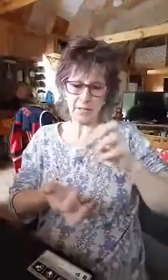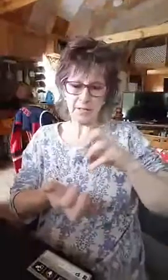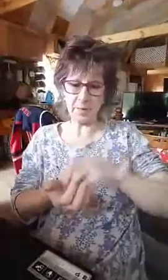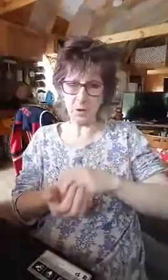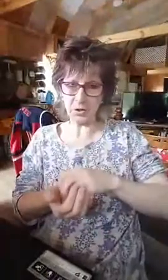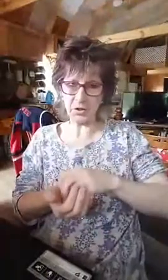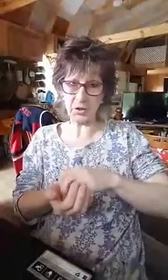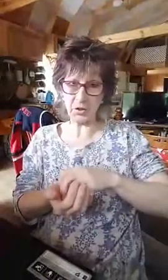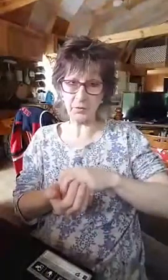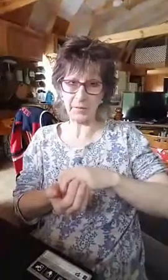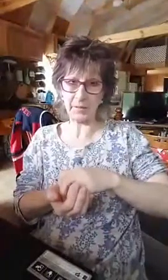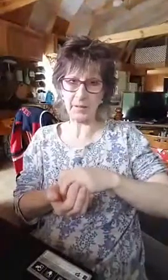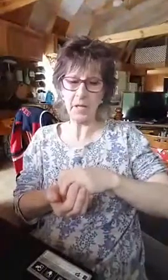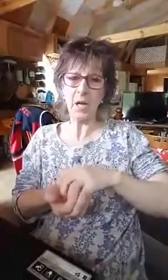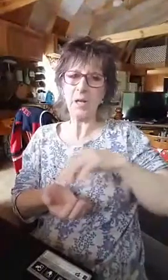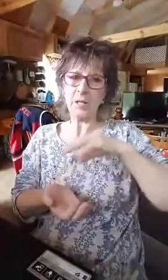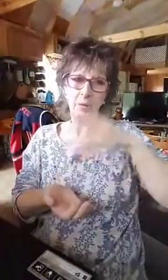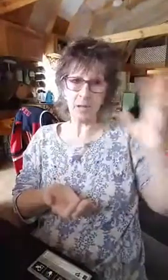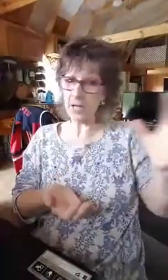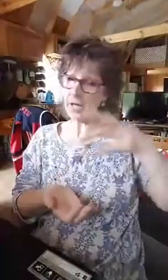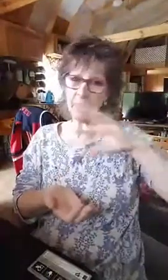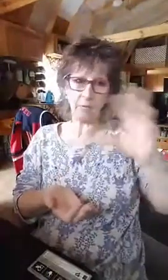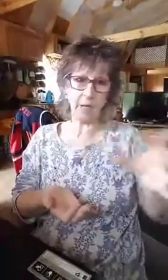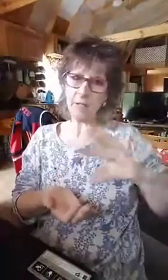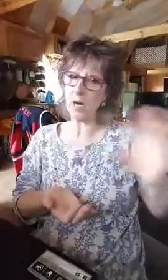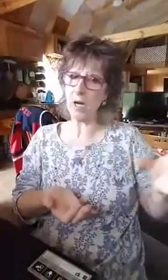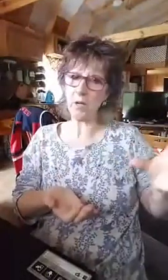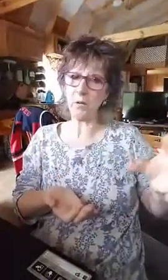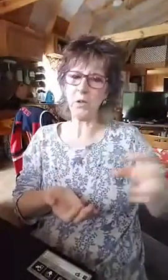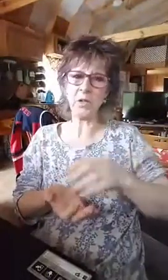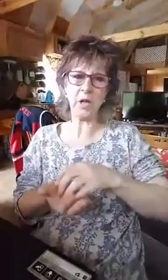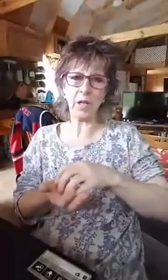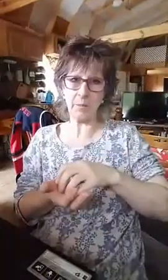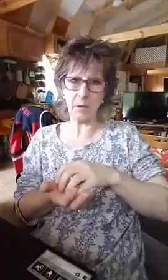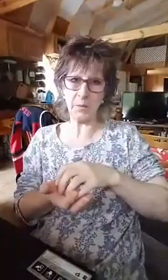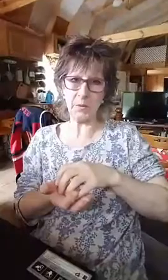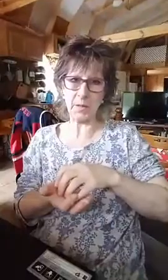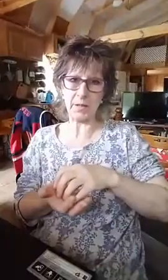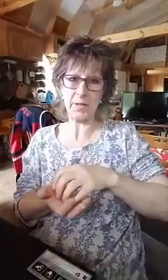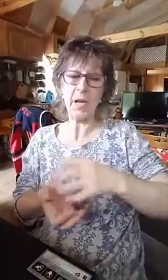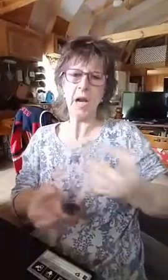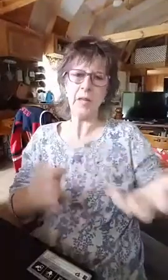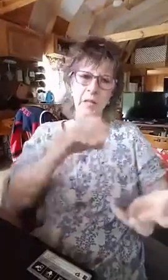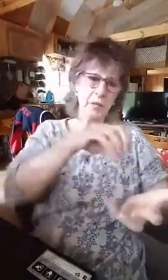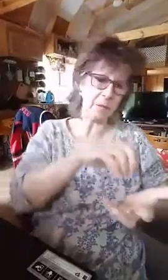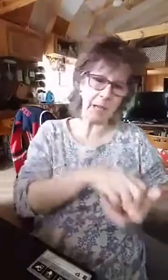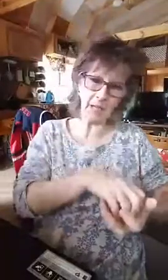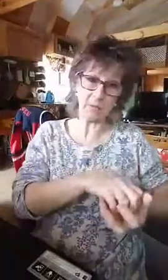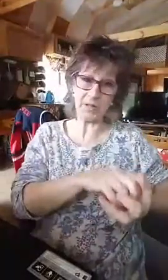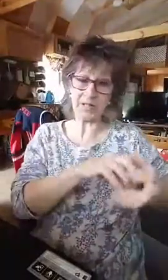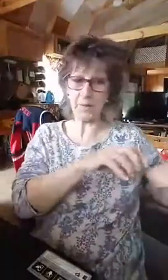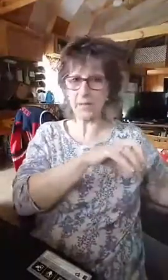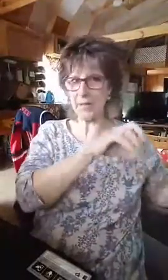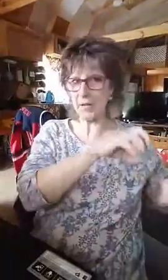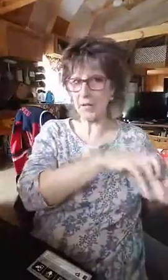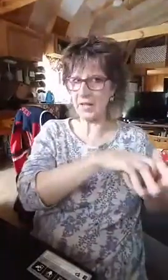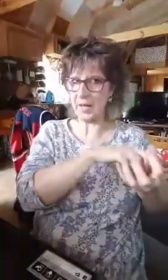emotions you're feeling. Now we're not talking about right or wrong. We're just talking about open doors. And then you repent for the same thing that you think that